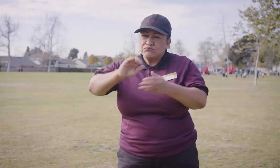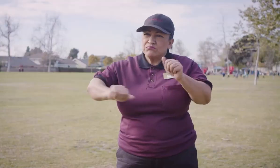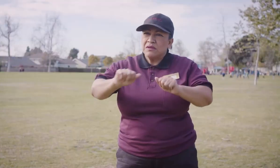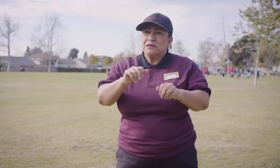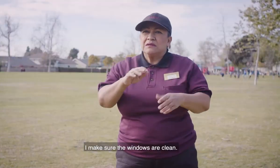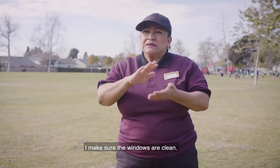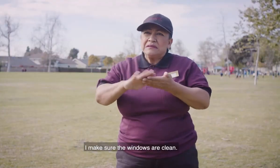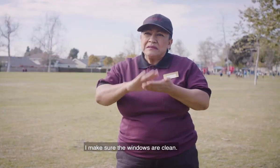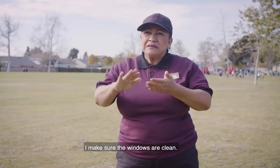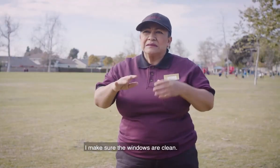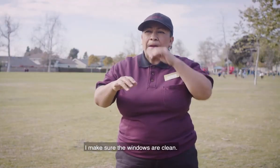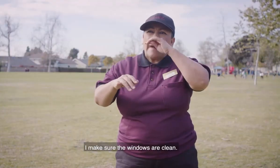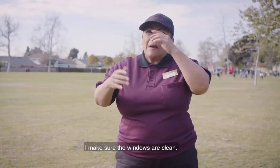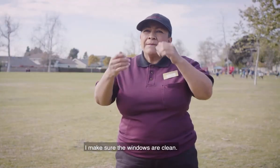I make sure the windows are clean.